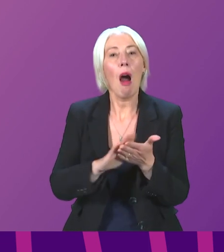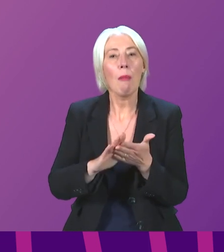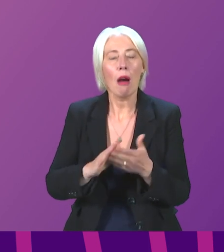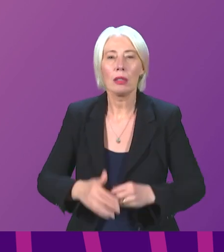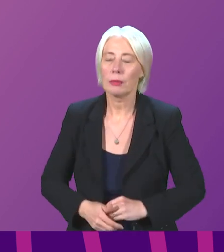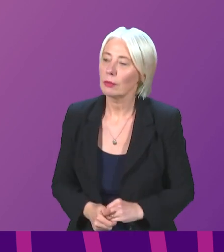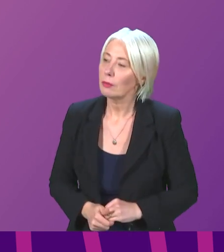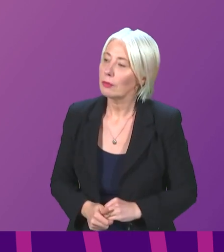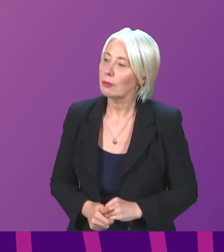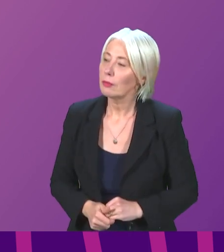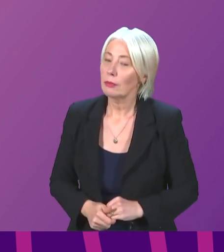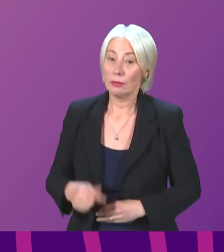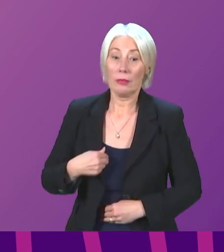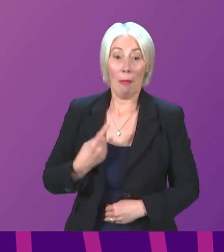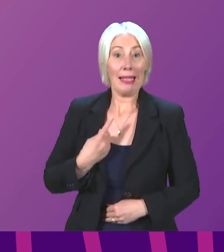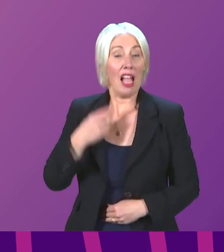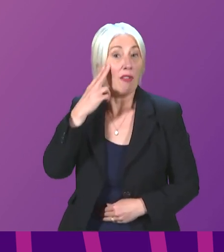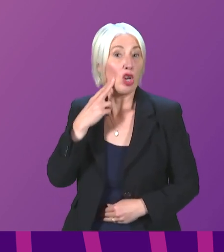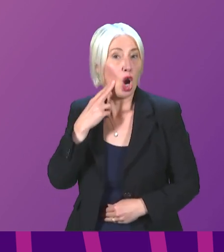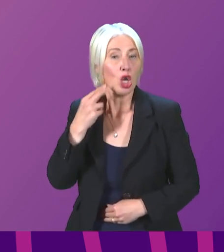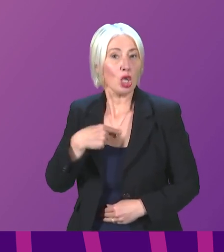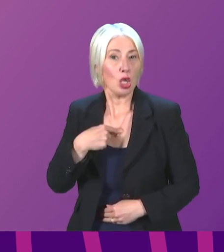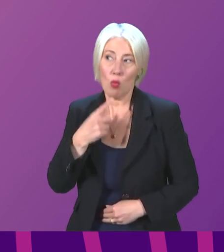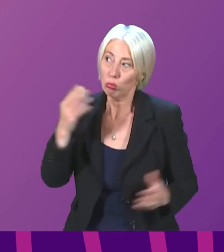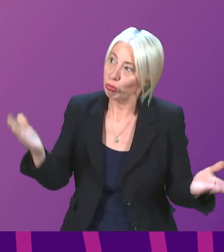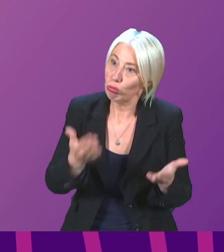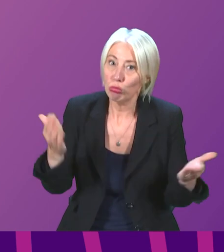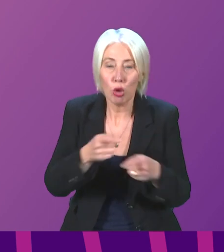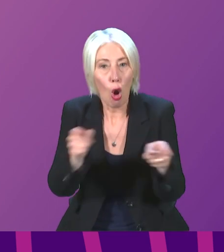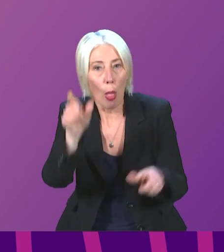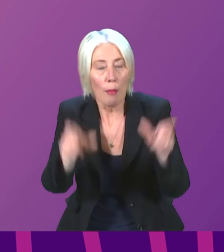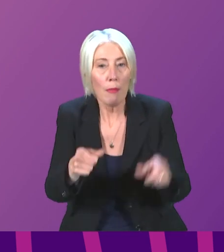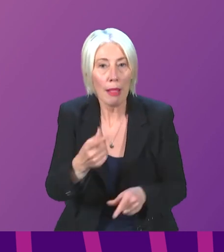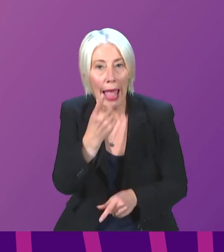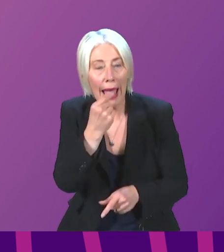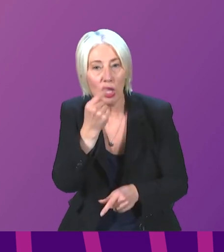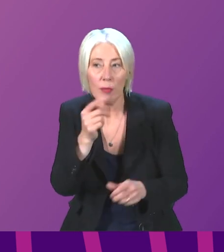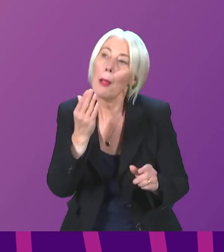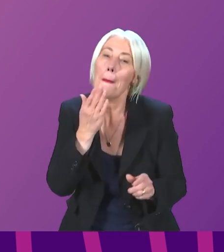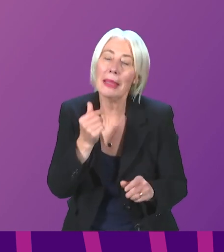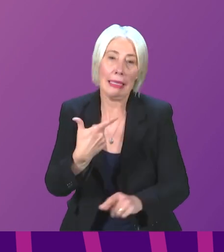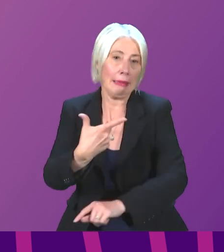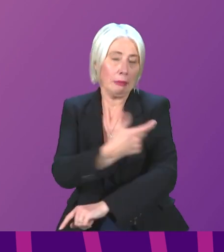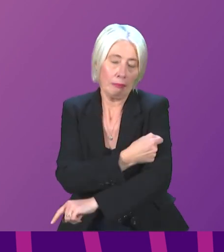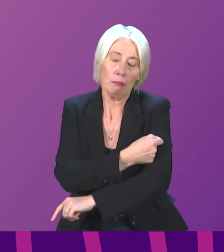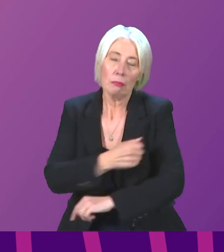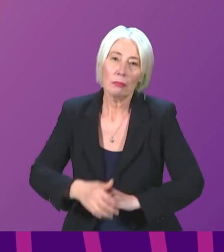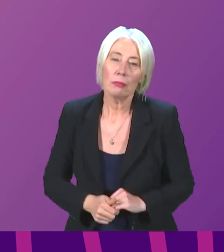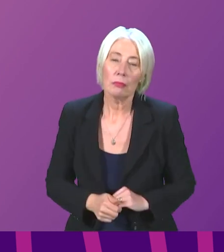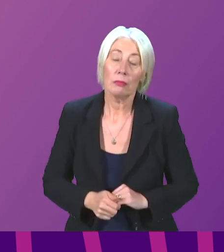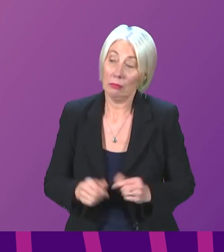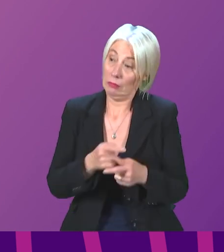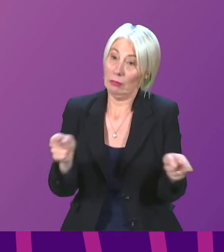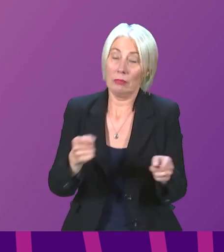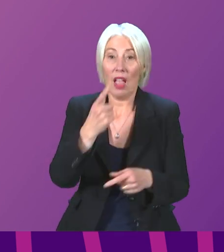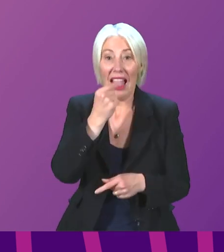White. As a nurse, I too would like to encourage all those who are eligible to take up their vaccine offer. Many of